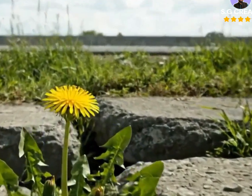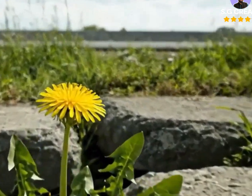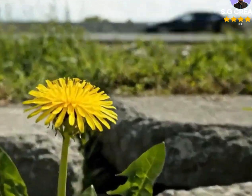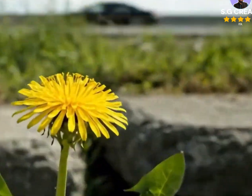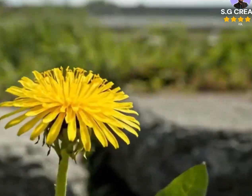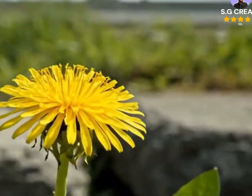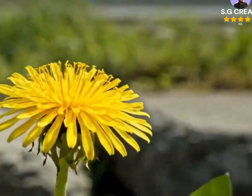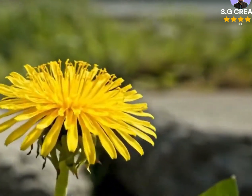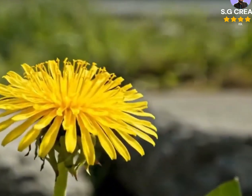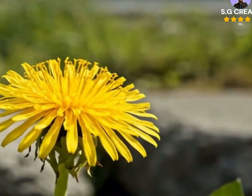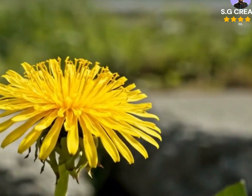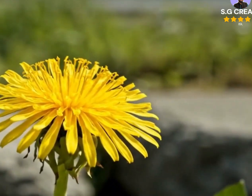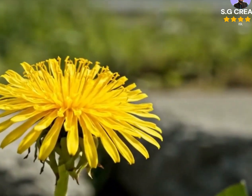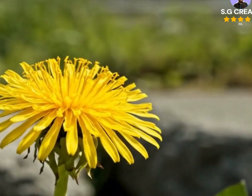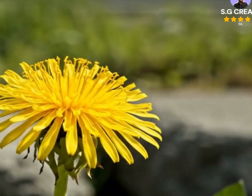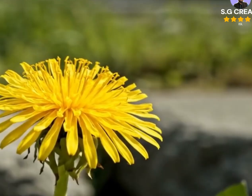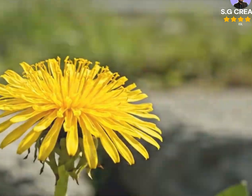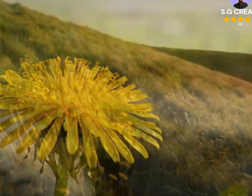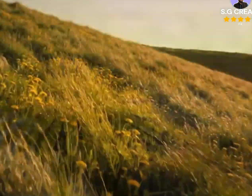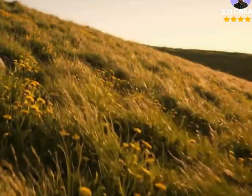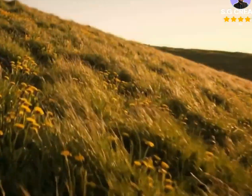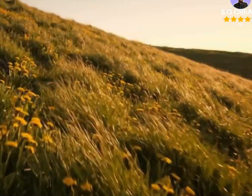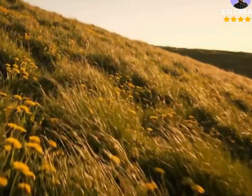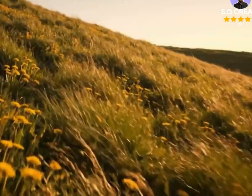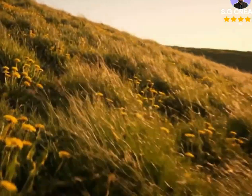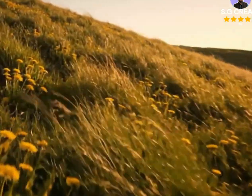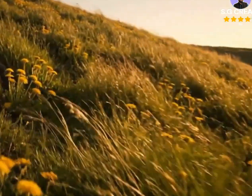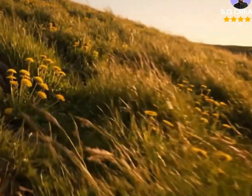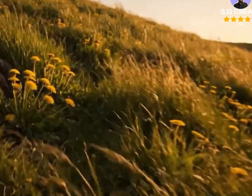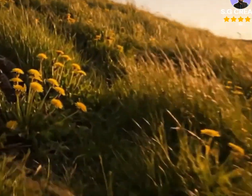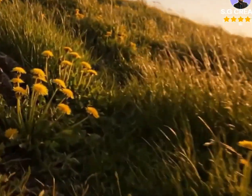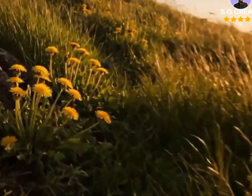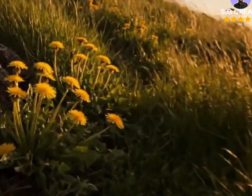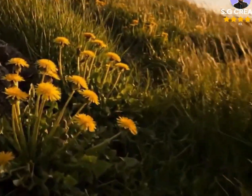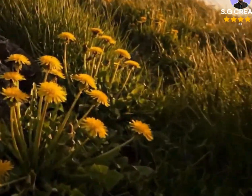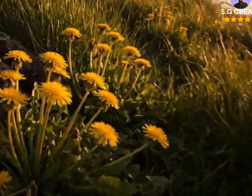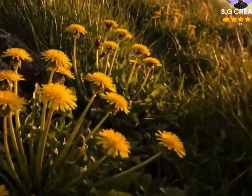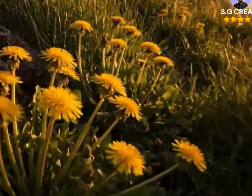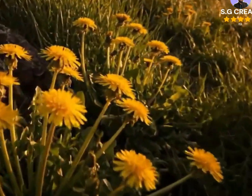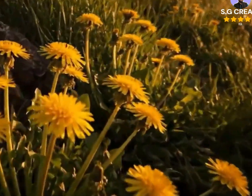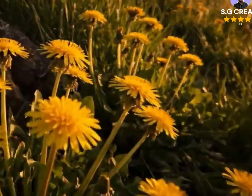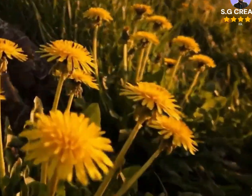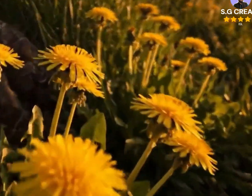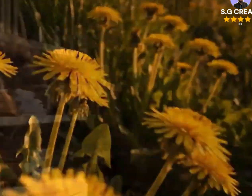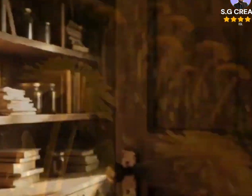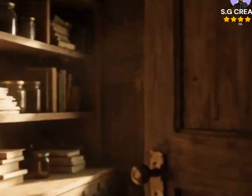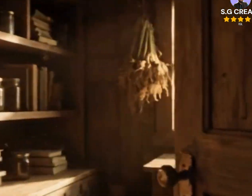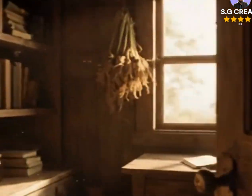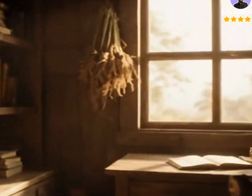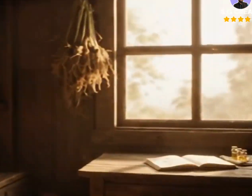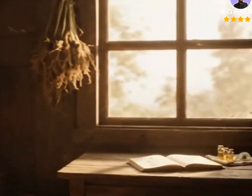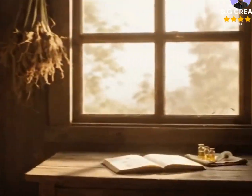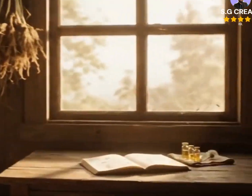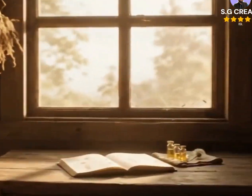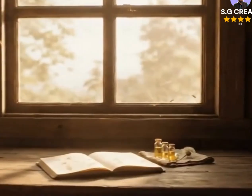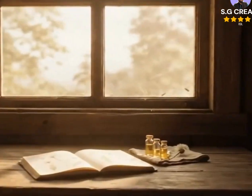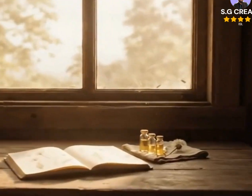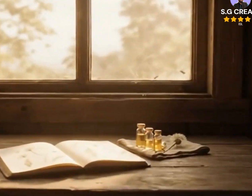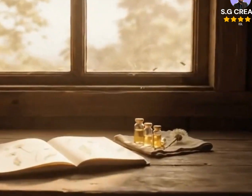vitro lab dish and animal studies and the results do not yet translate to human treatment key scientific findings